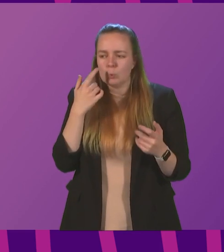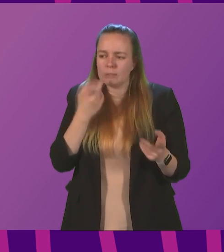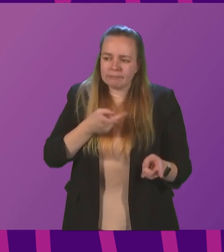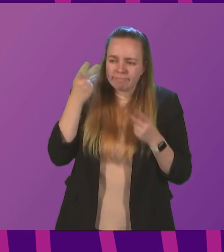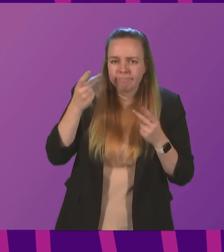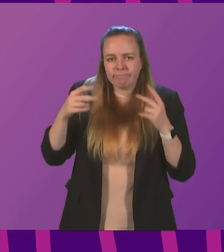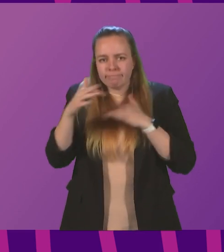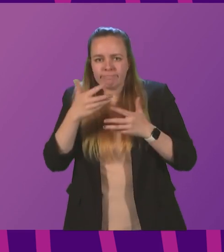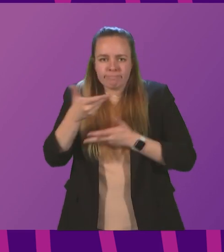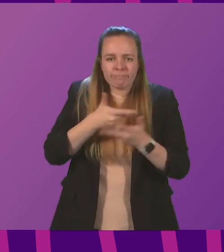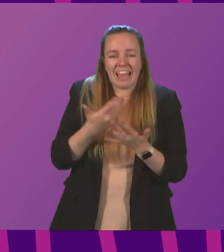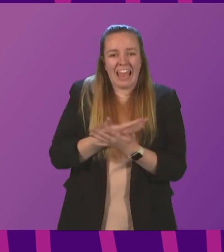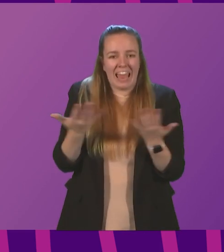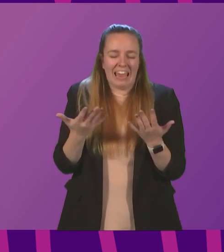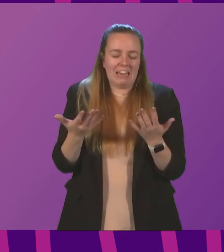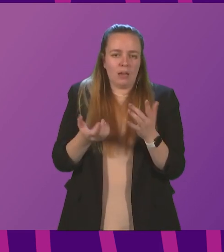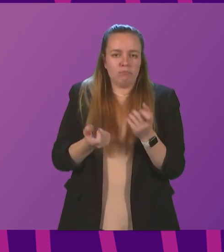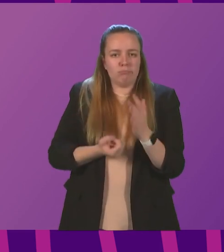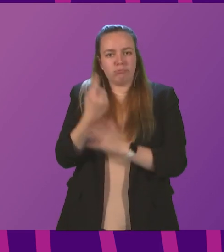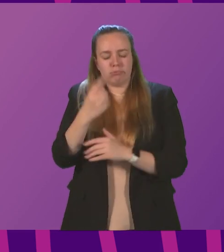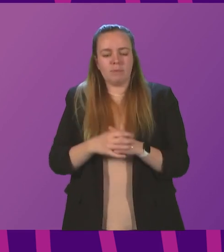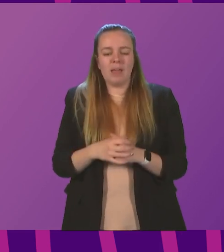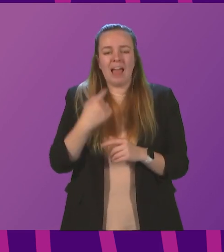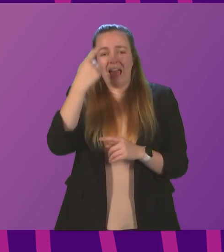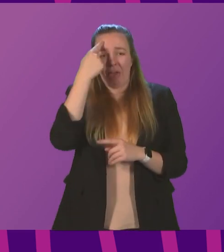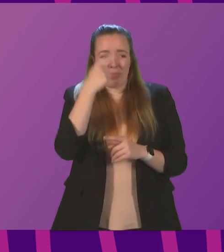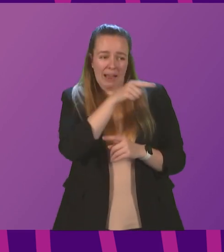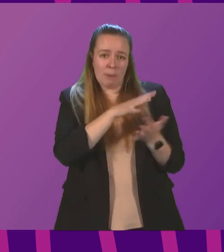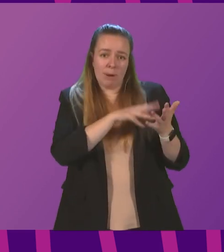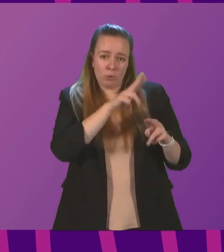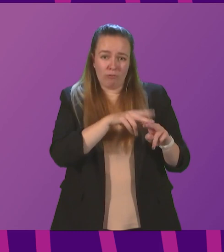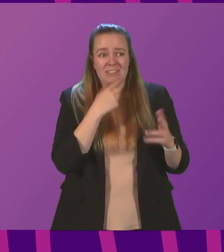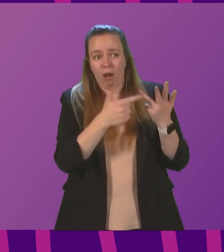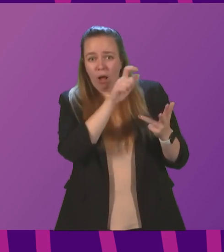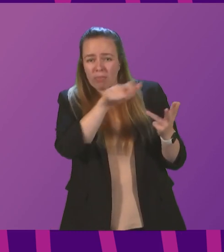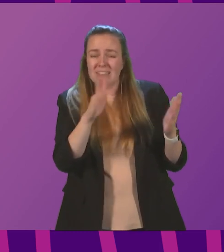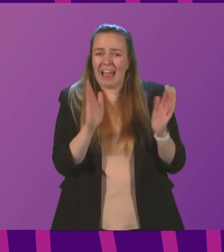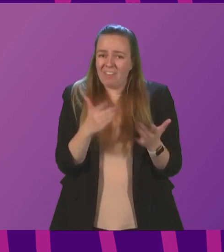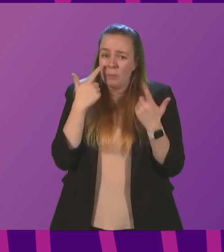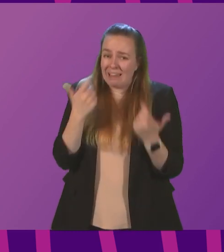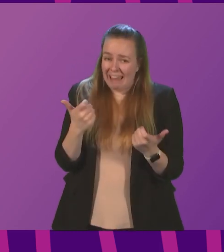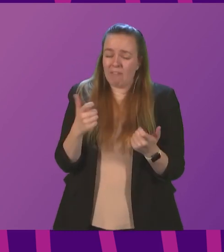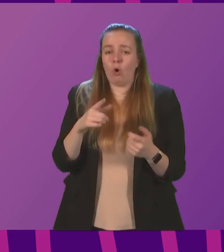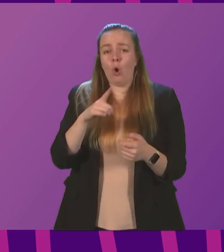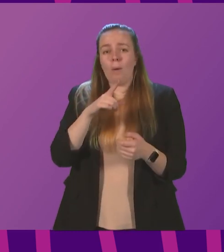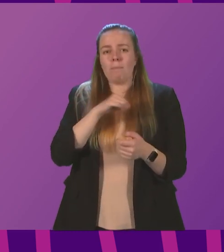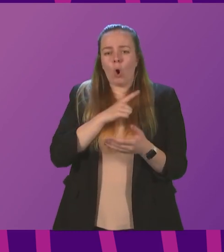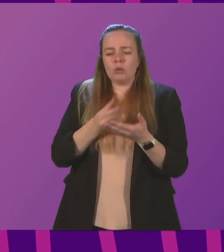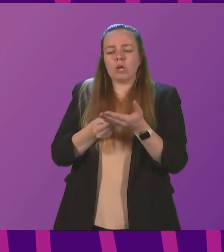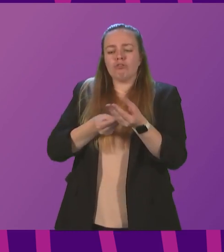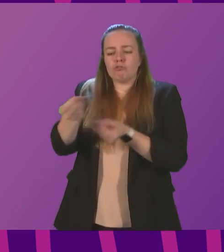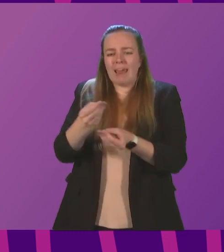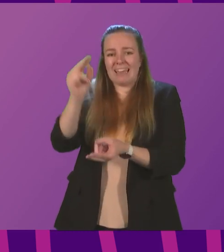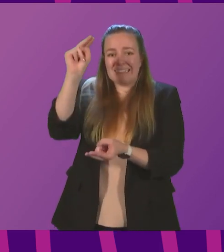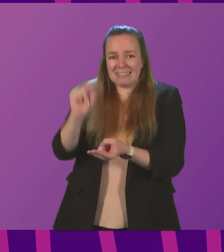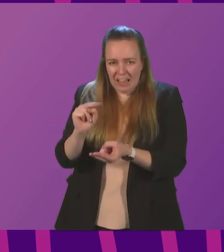at any argument that is made there. I think Myrdo Fraser and others have to be very careful with this argument that, trade is down, that is an argument